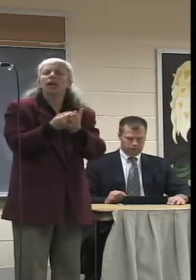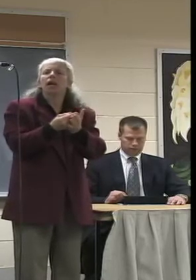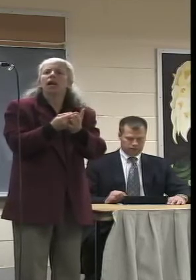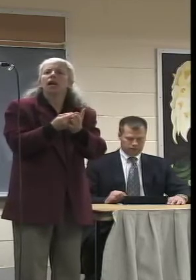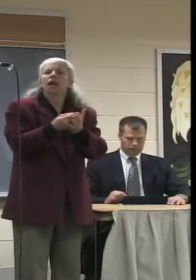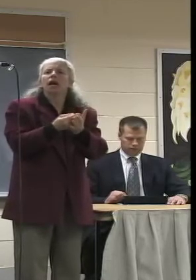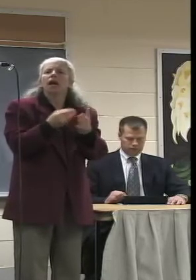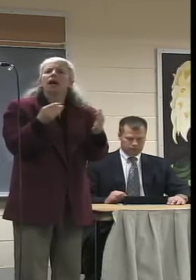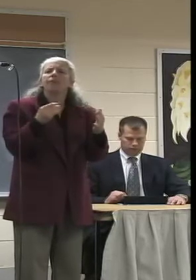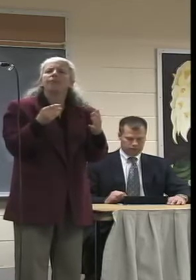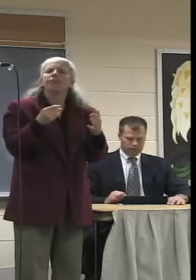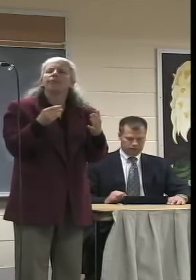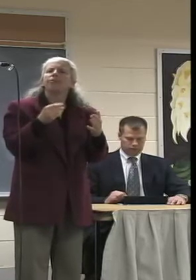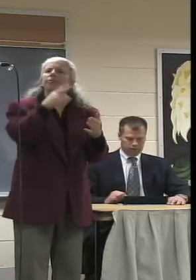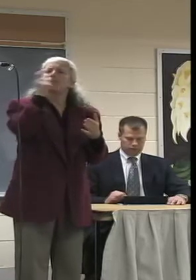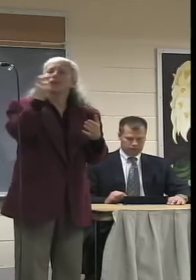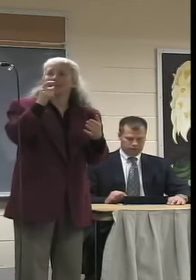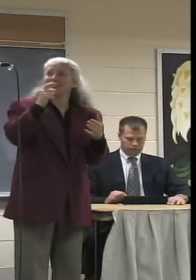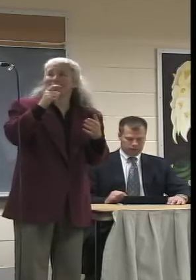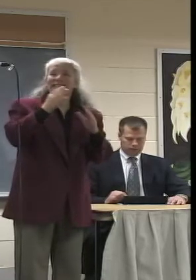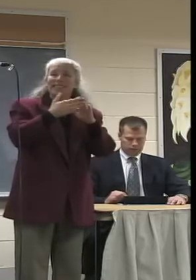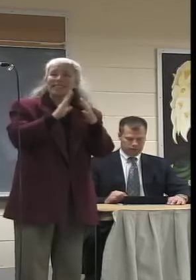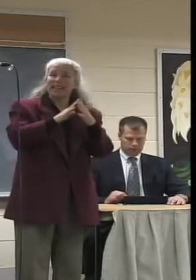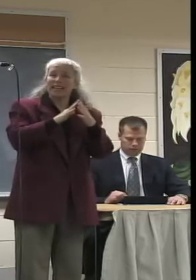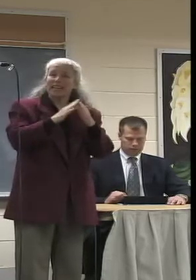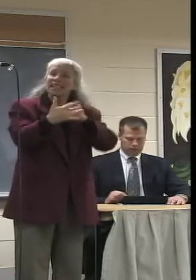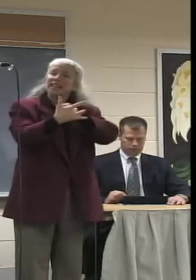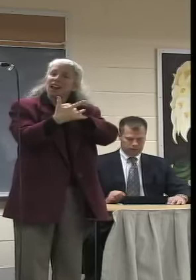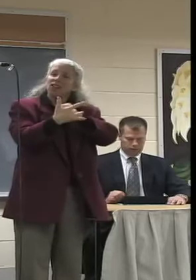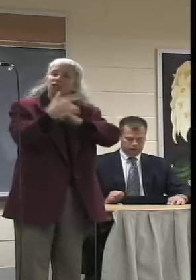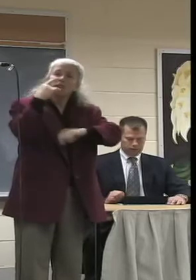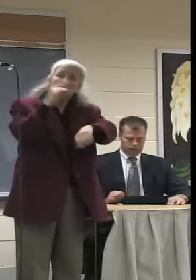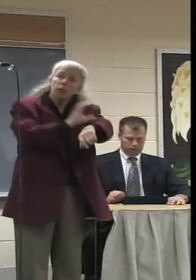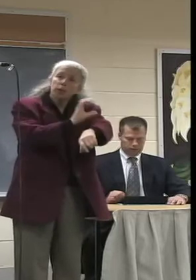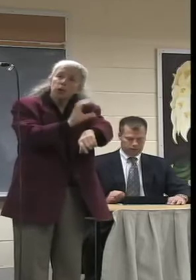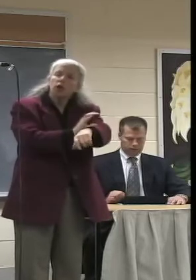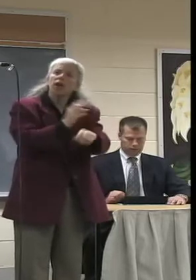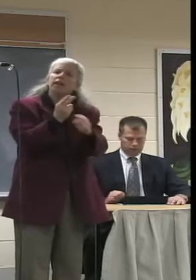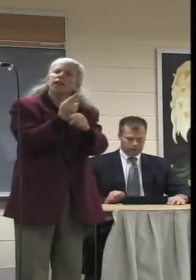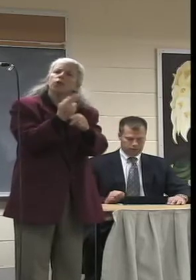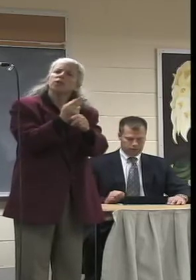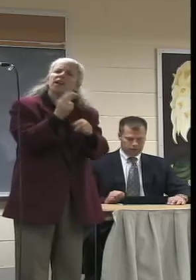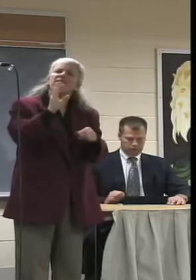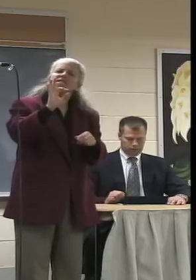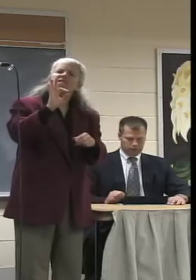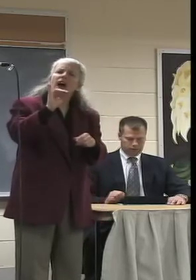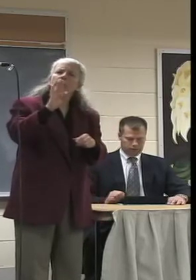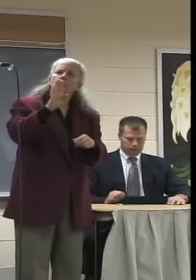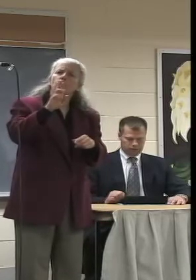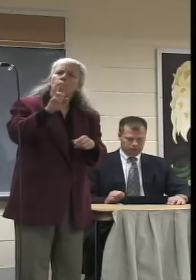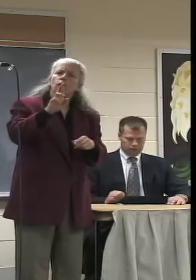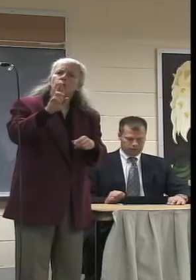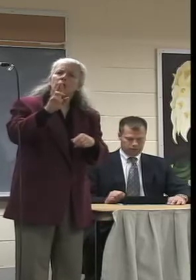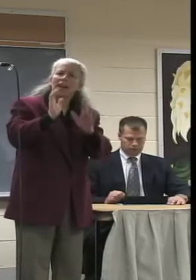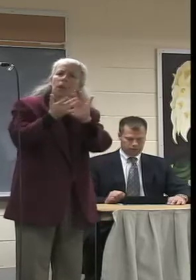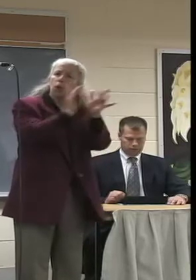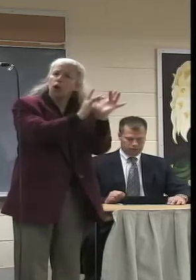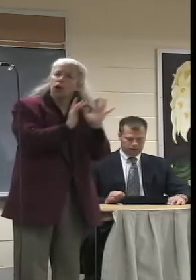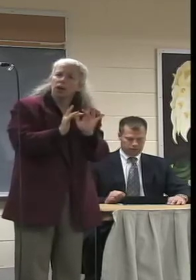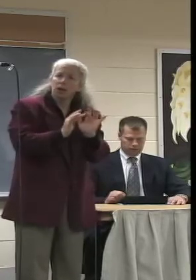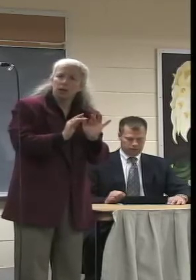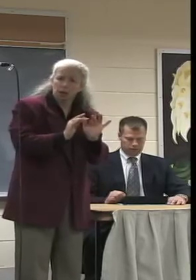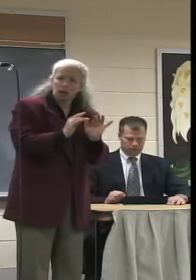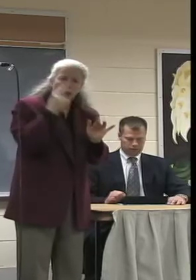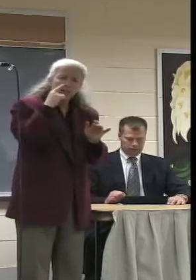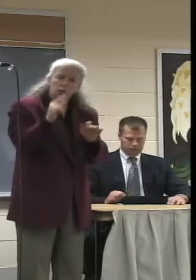the fiber network for the city and the technology going on. During the last renewal cycle, Comcast